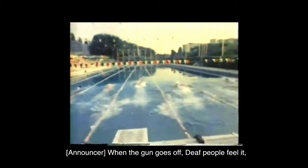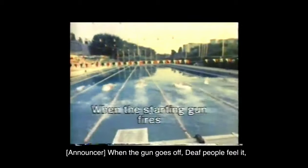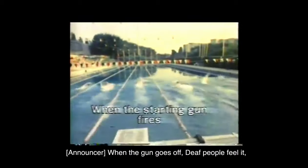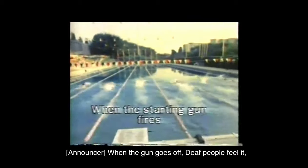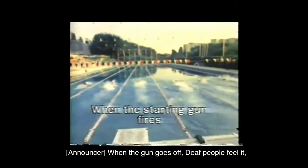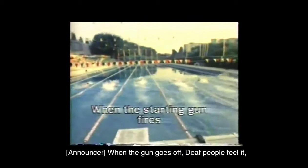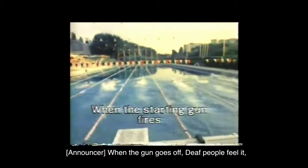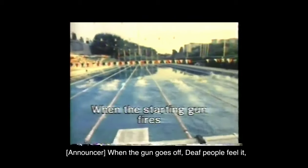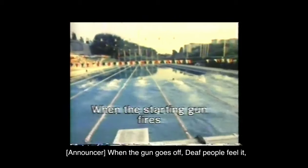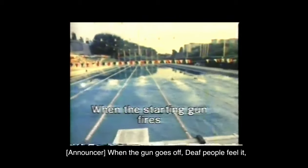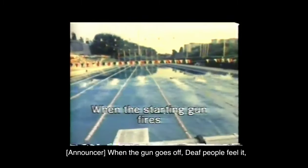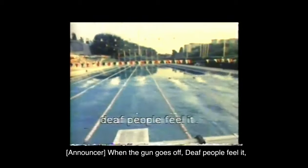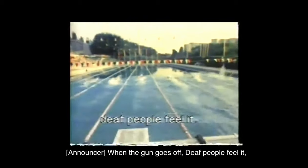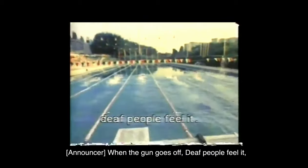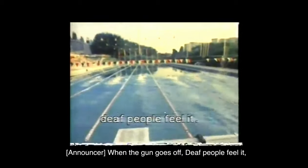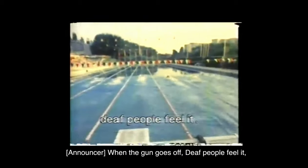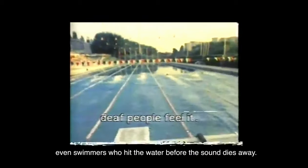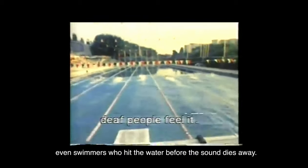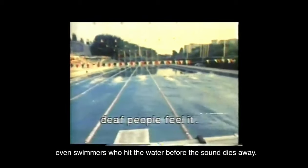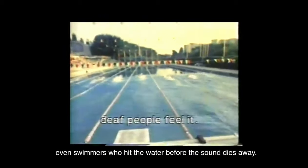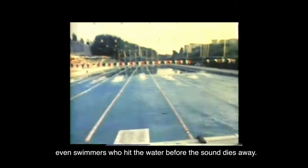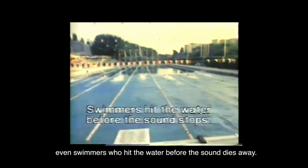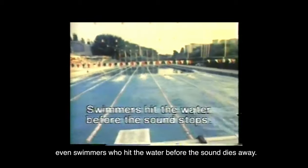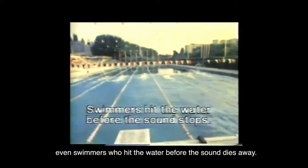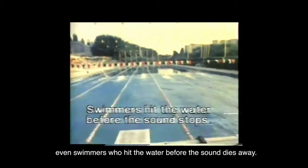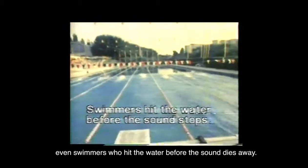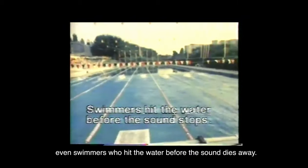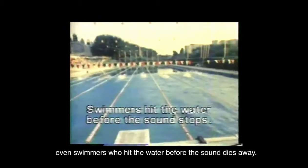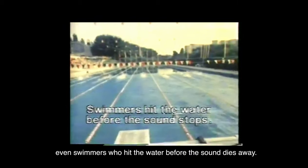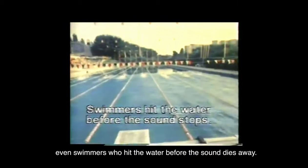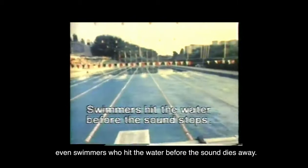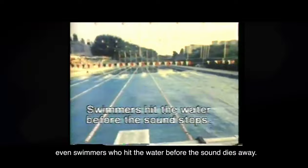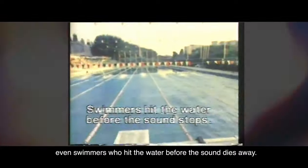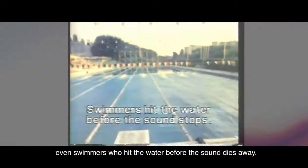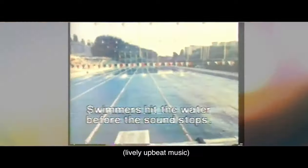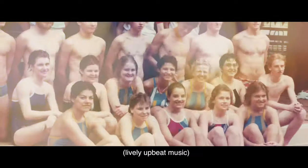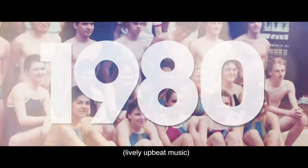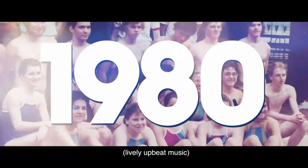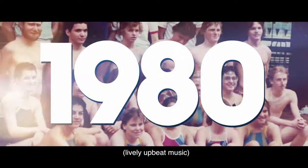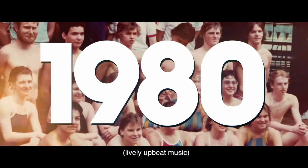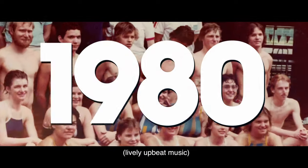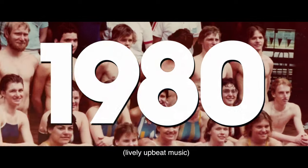When the gun goes off, deaf people feel it. Even swimmers who hit the water before the sound dies away.